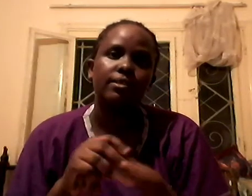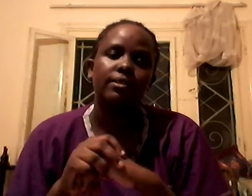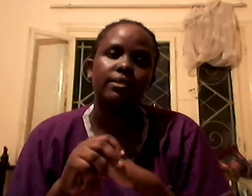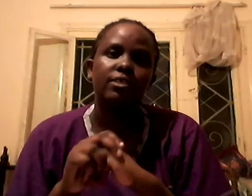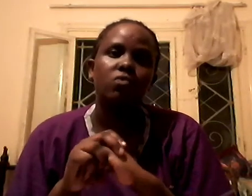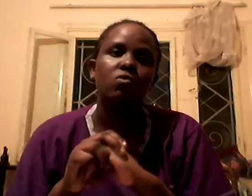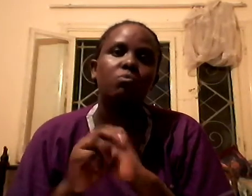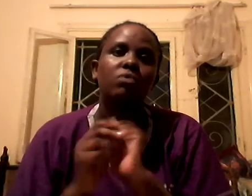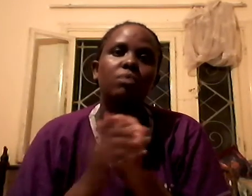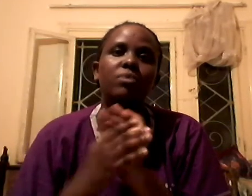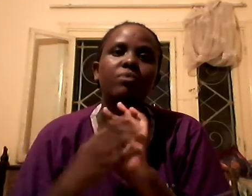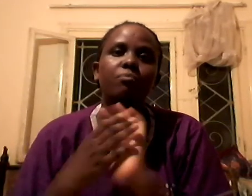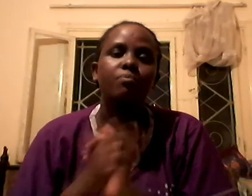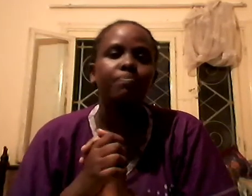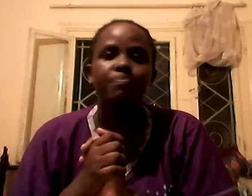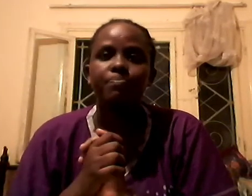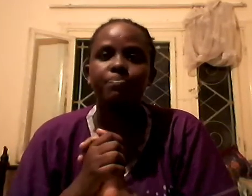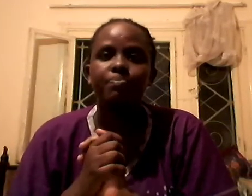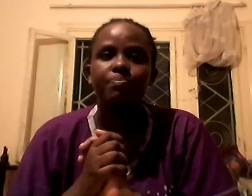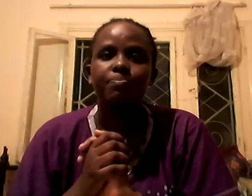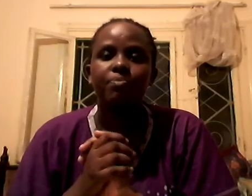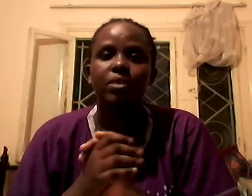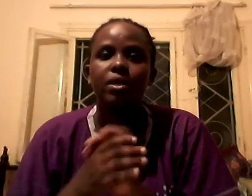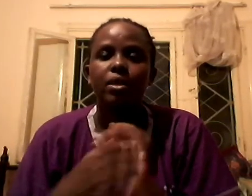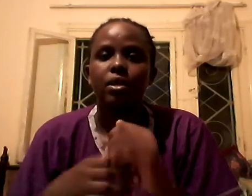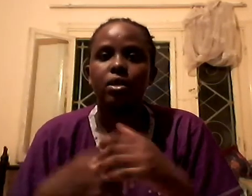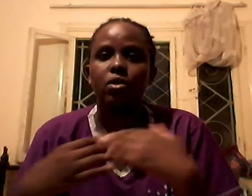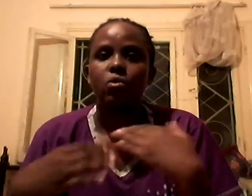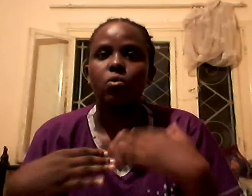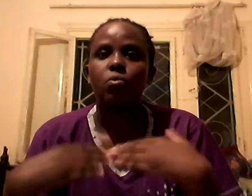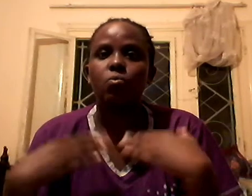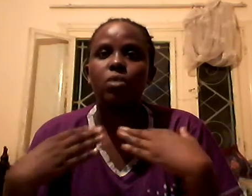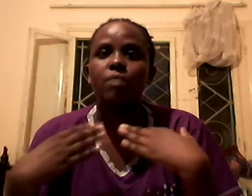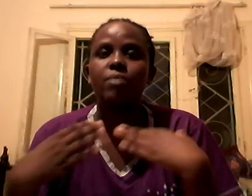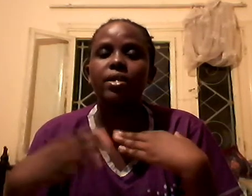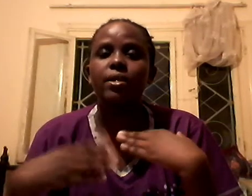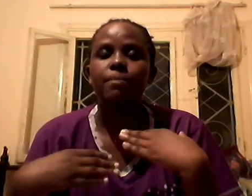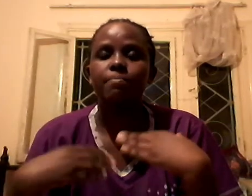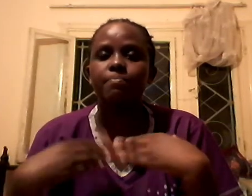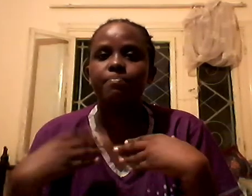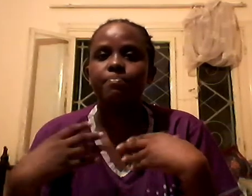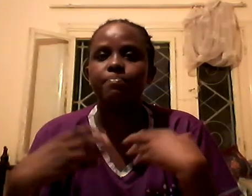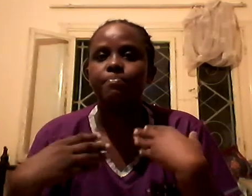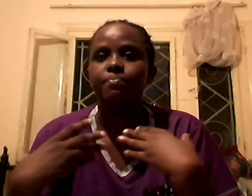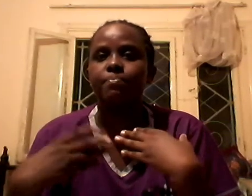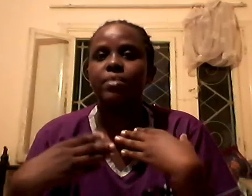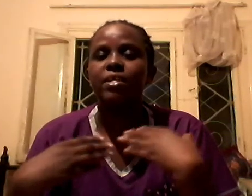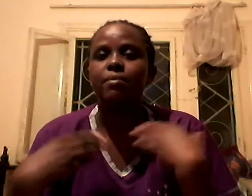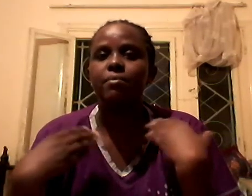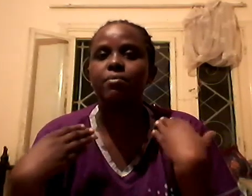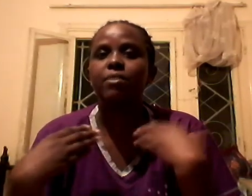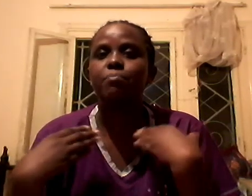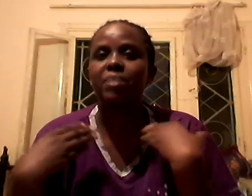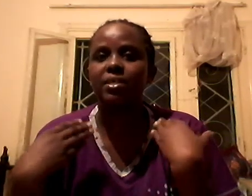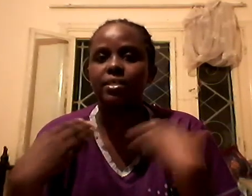the home will be with peace.